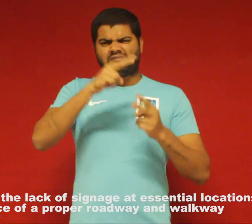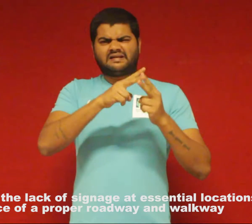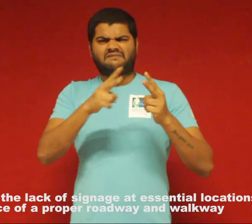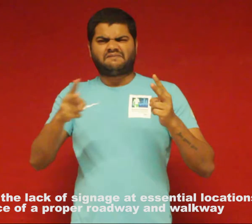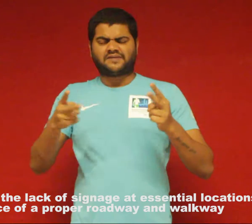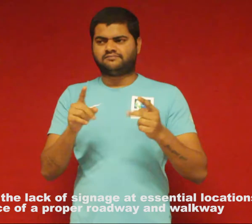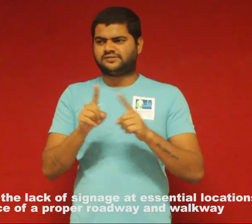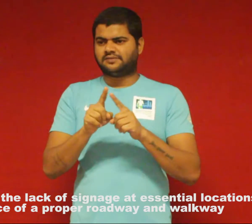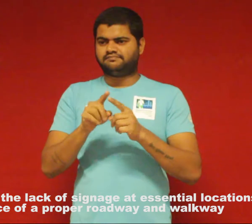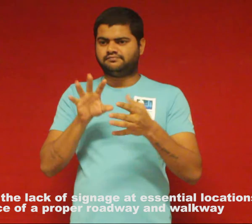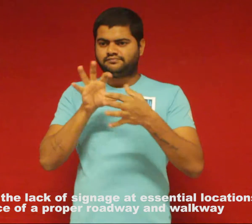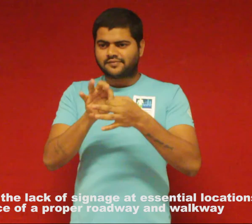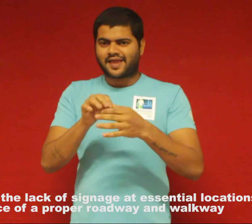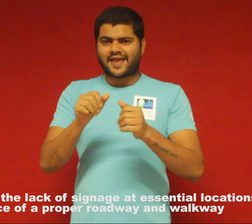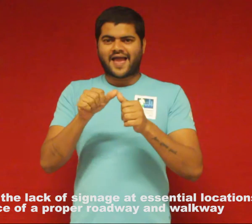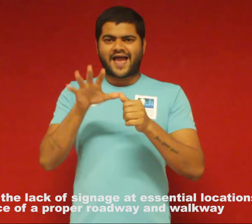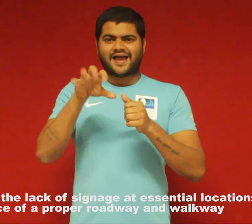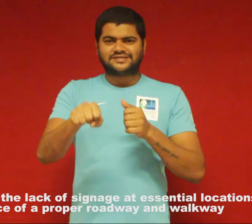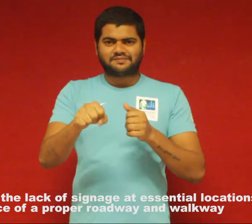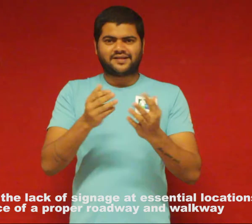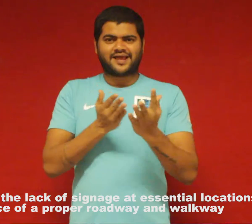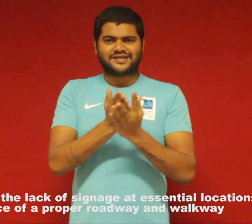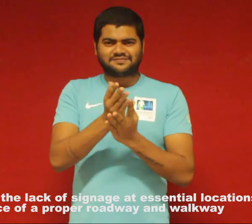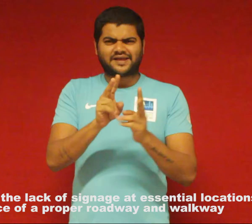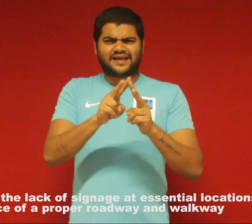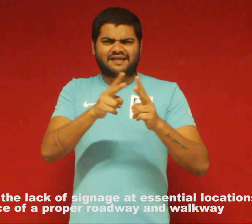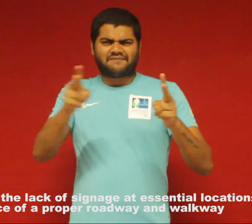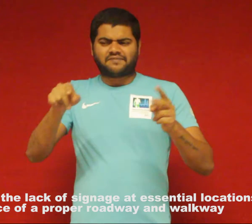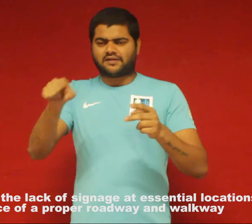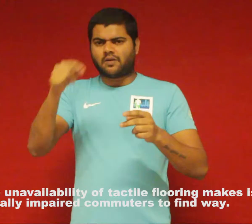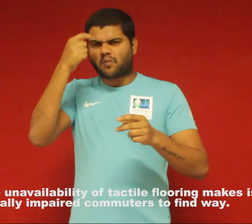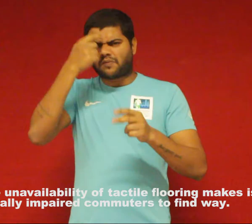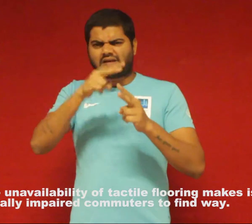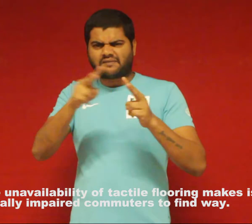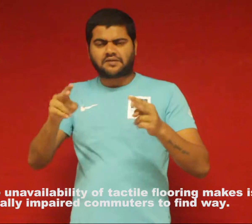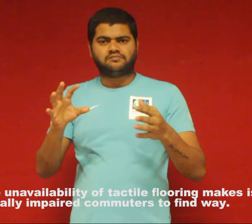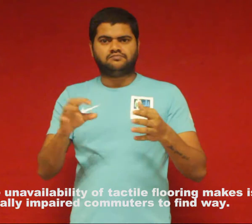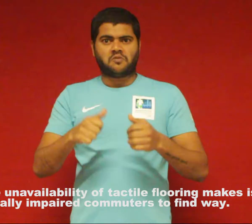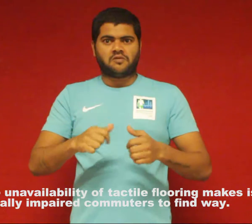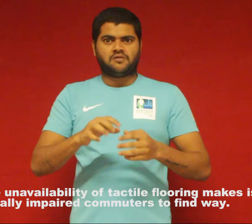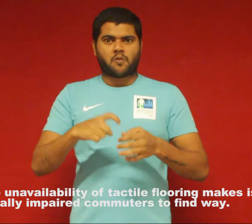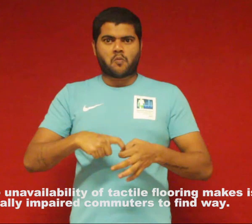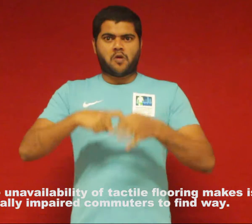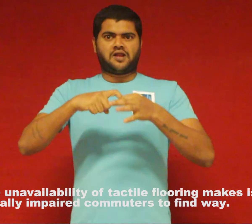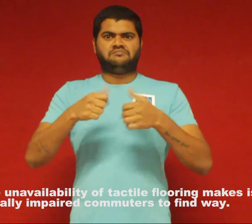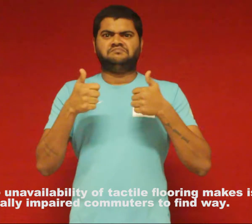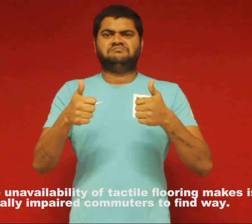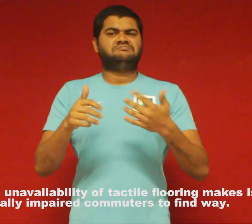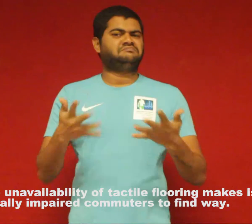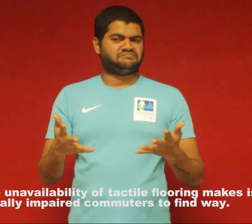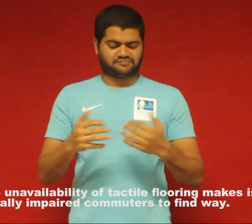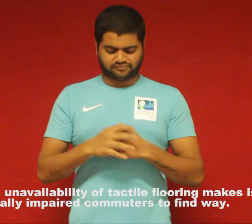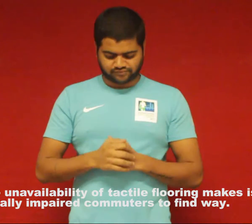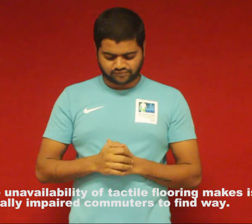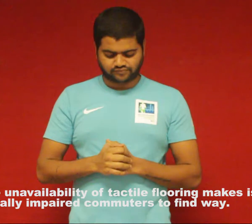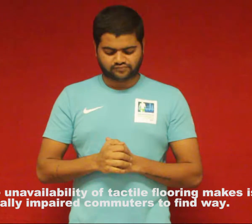absence of a proper roadway and walkway and the unavailability of tactile flooring makes it difficult for visually impaired